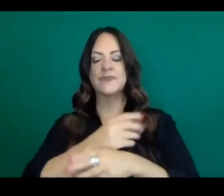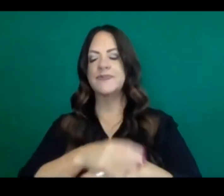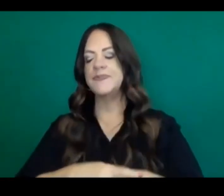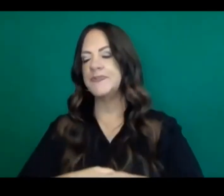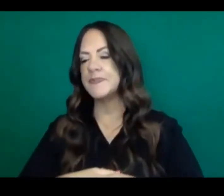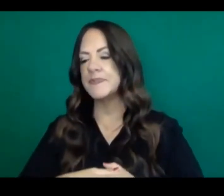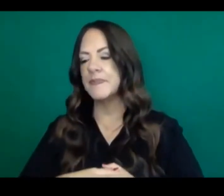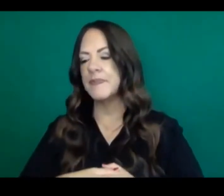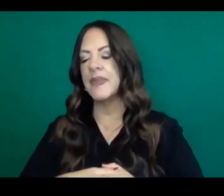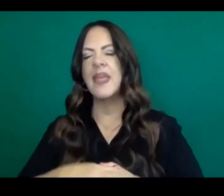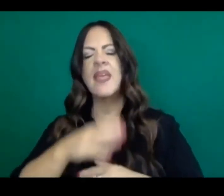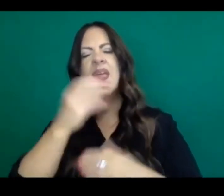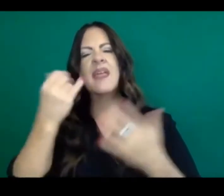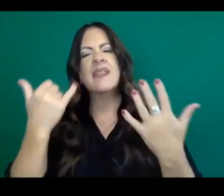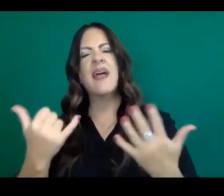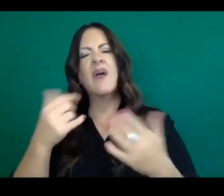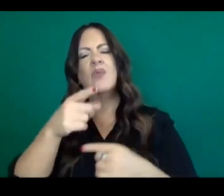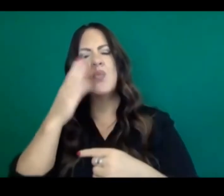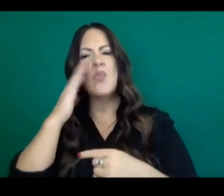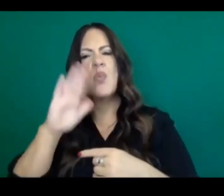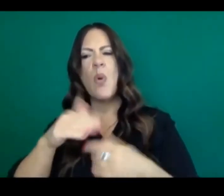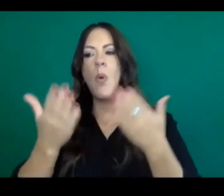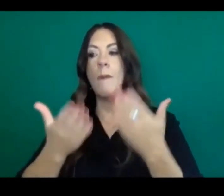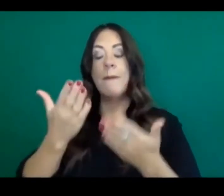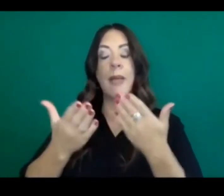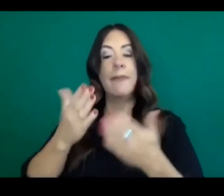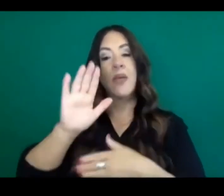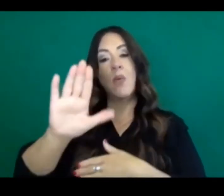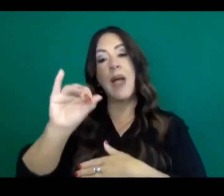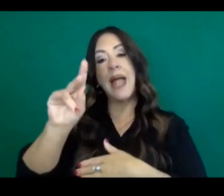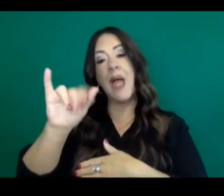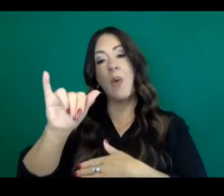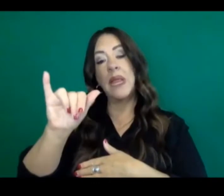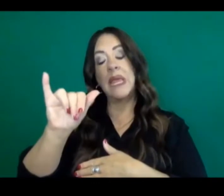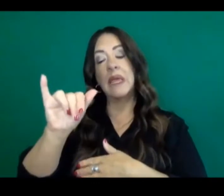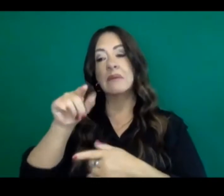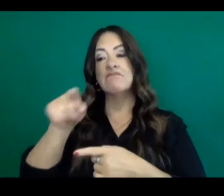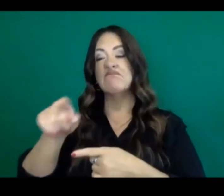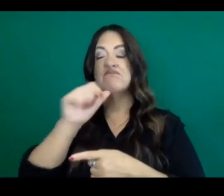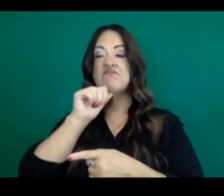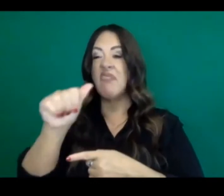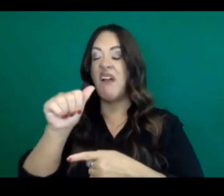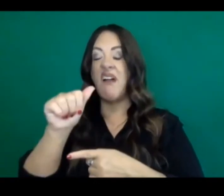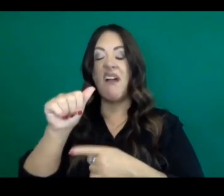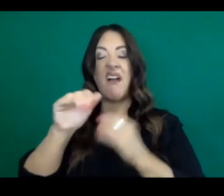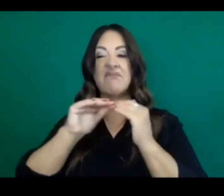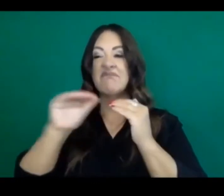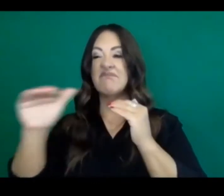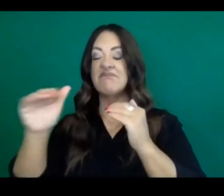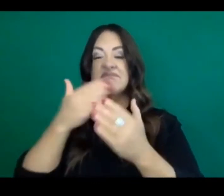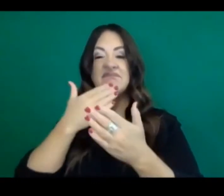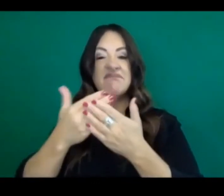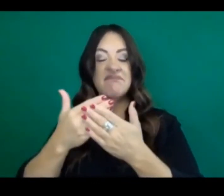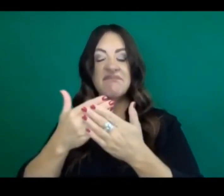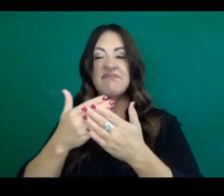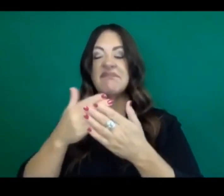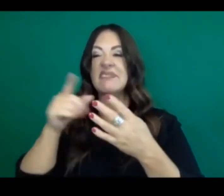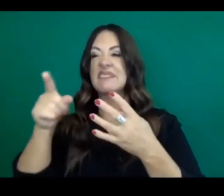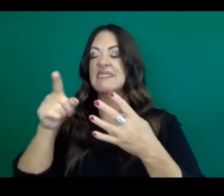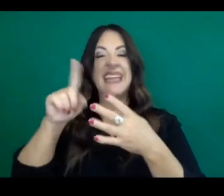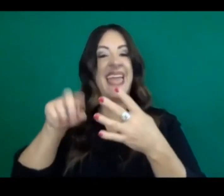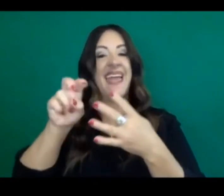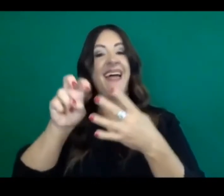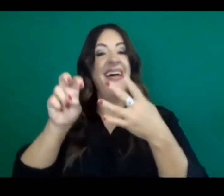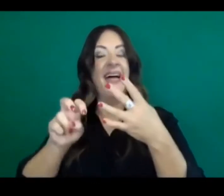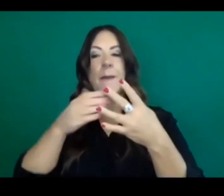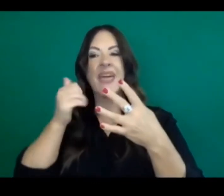who maybe not only doesn't meet the next tier down thresholds, but is having a hard time holding on to the